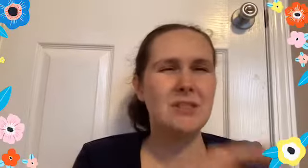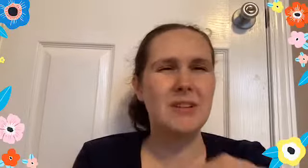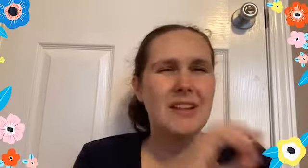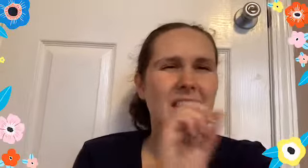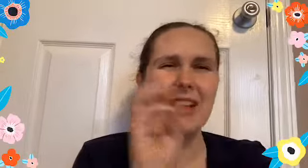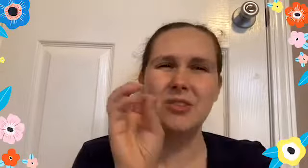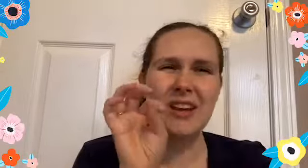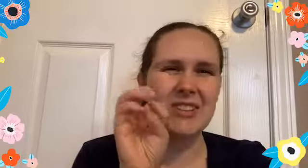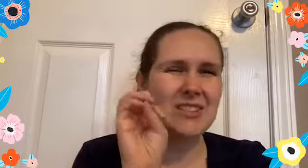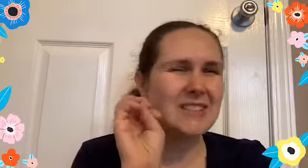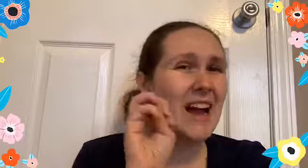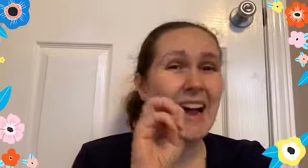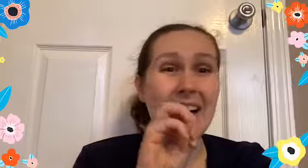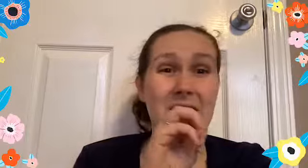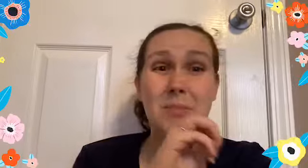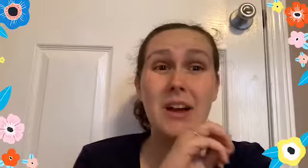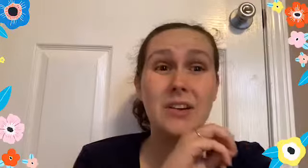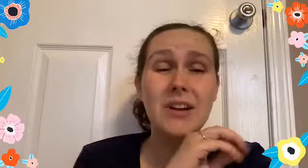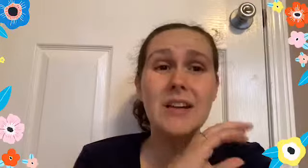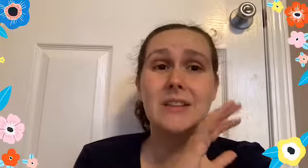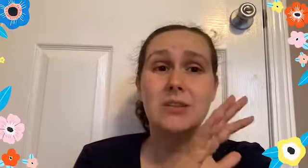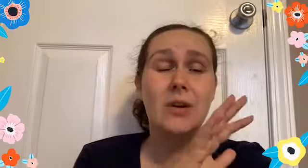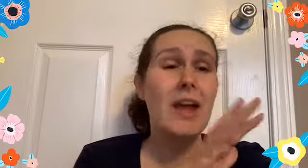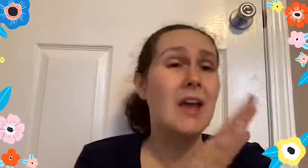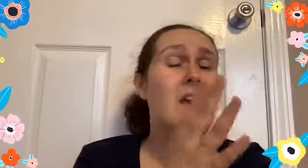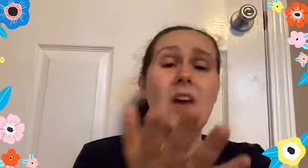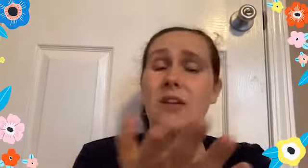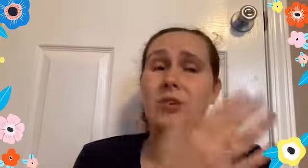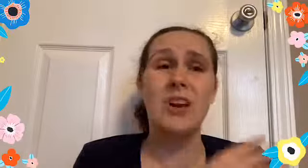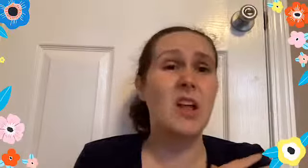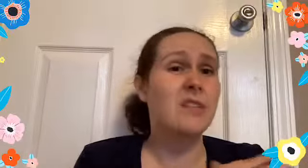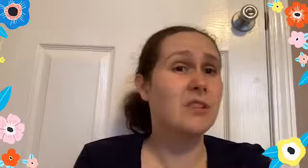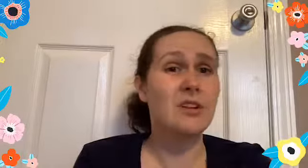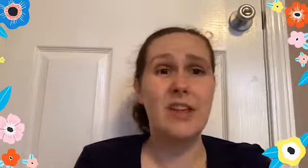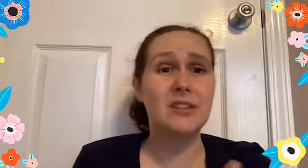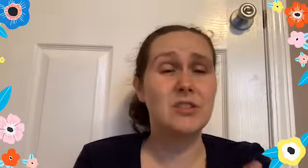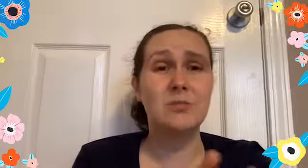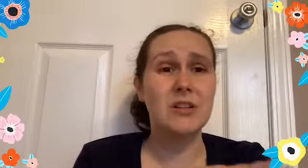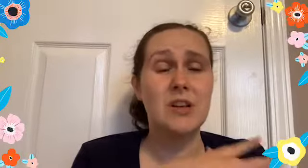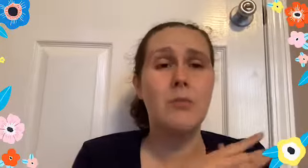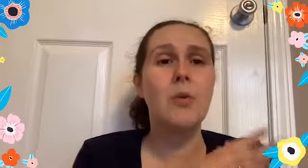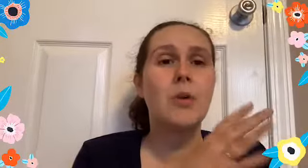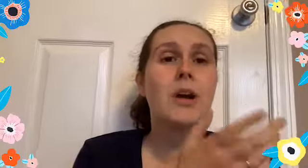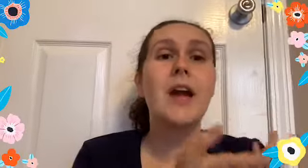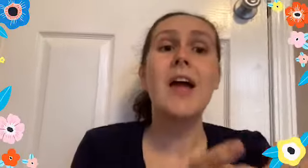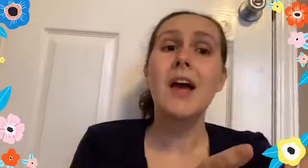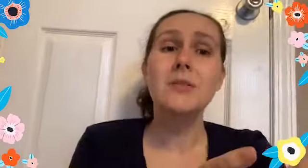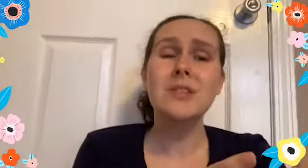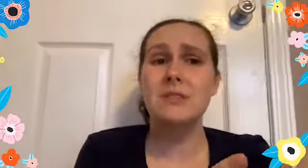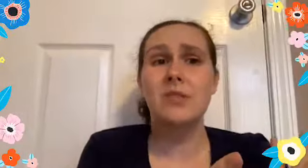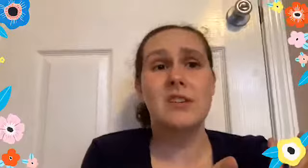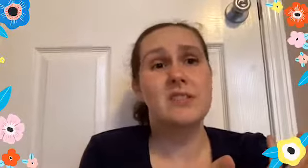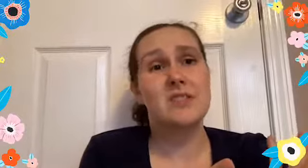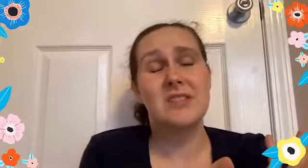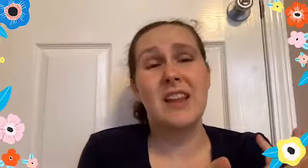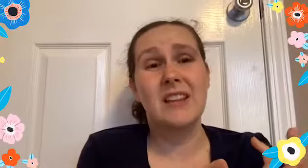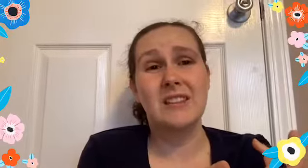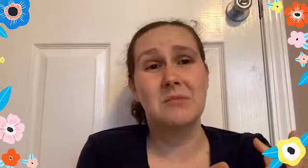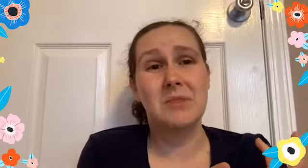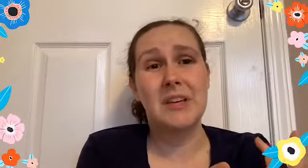something like that, and you get just a tiny bit on your hand, that's okay. If you get a lot of glitter, that's too much. That won't work. And the reason for this is just that these can be